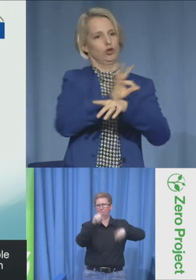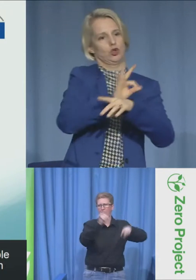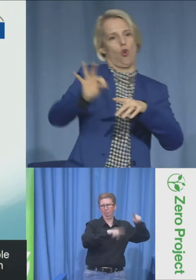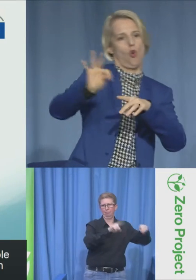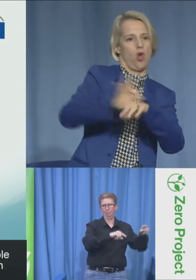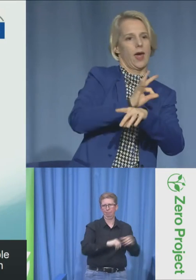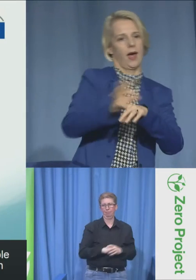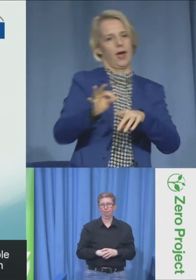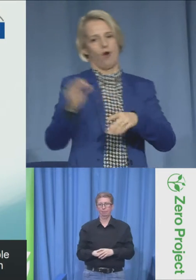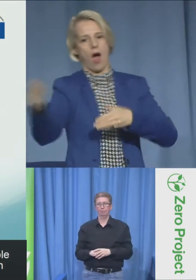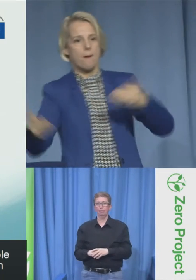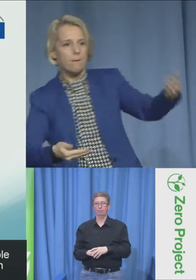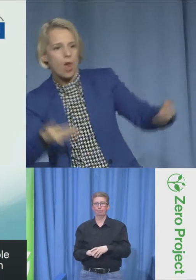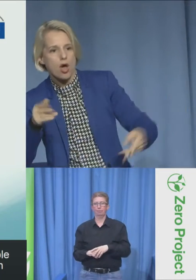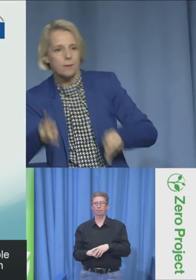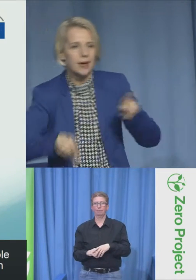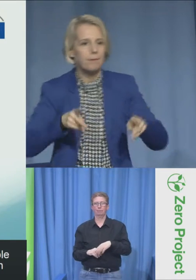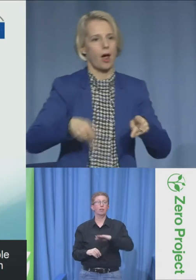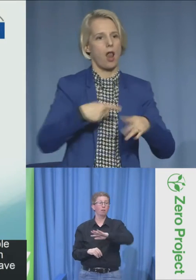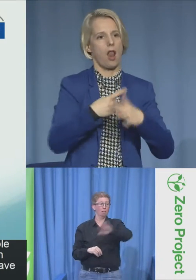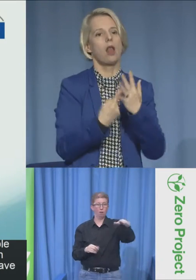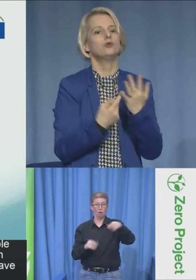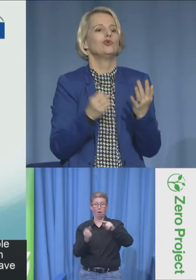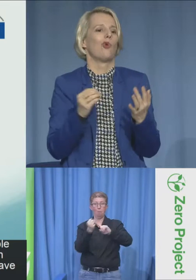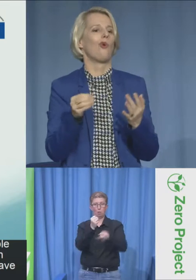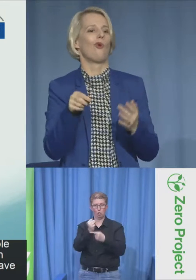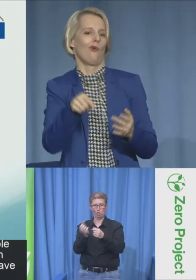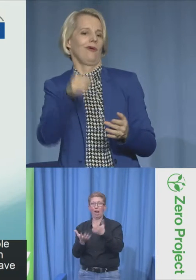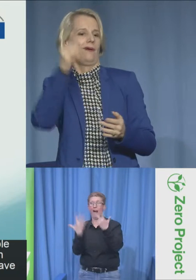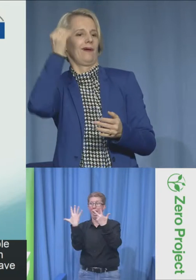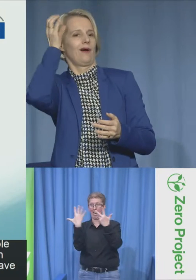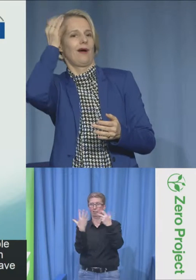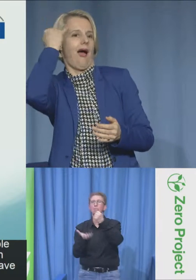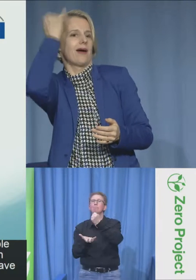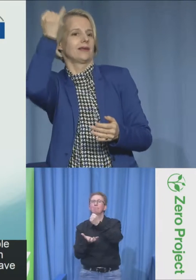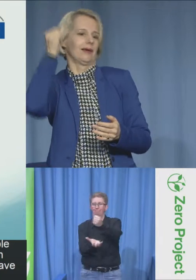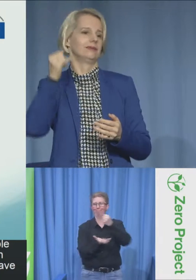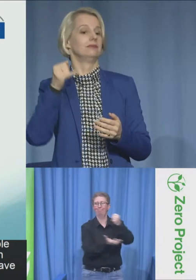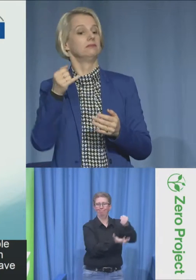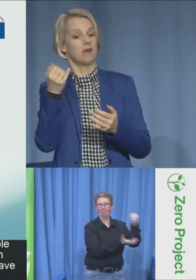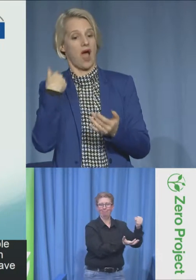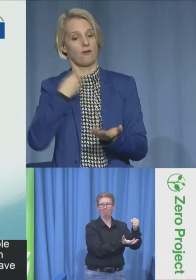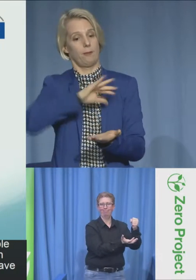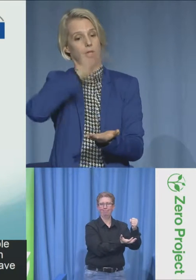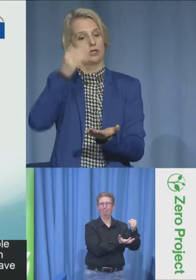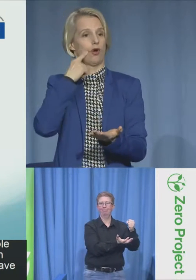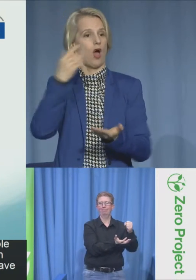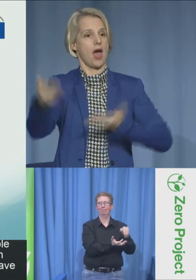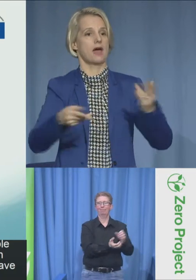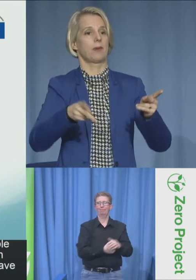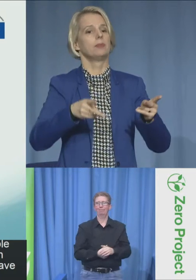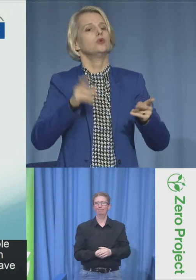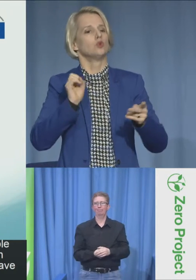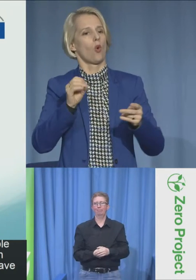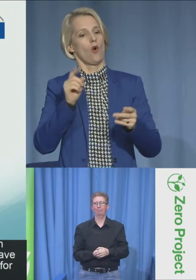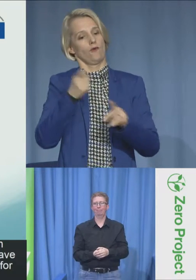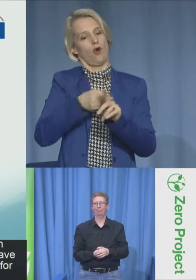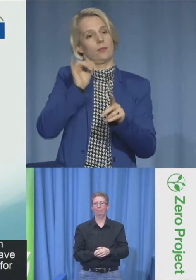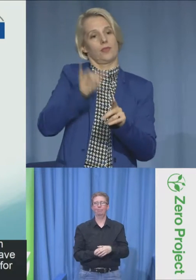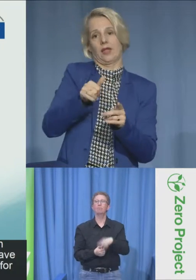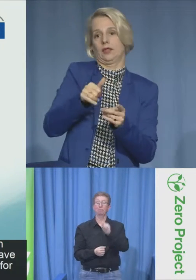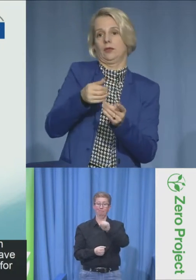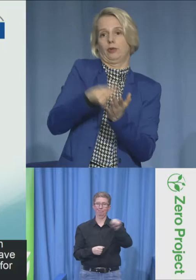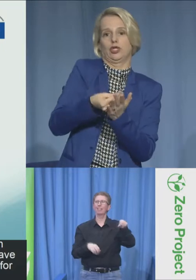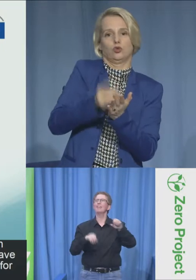budget for employing people to be able to function as a political party. So the idea is